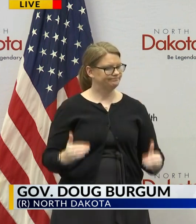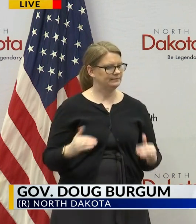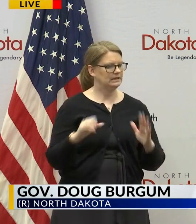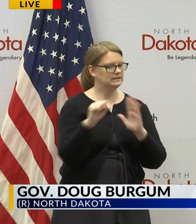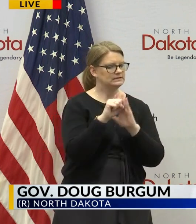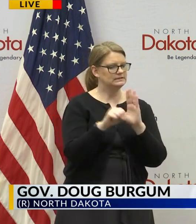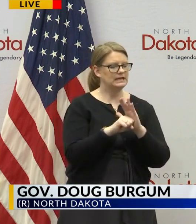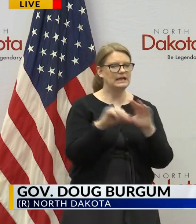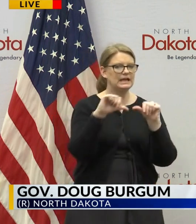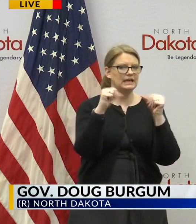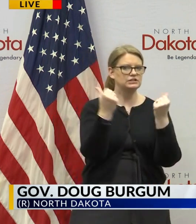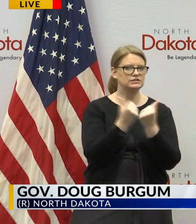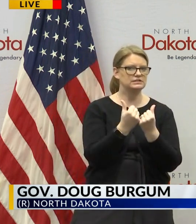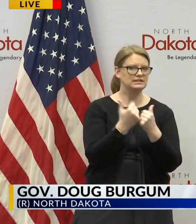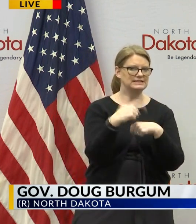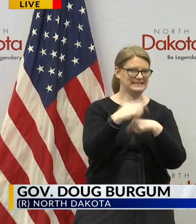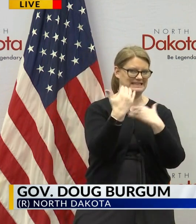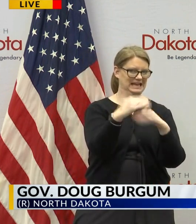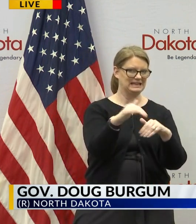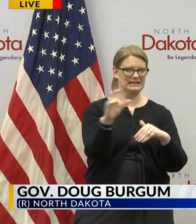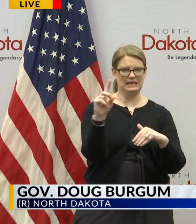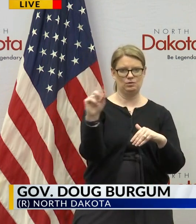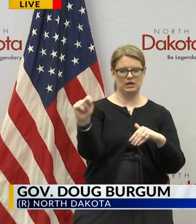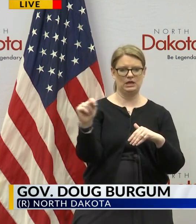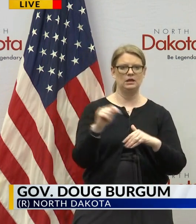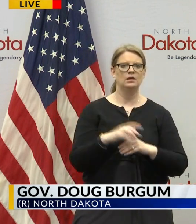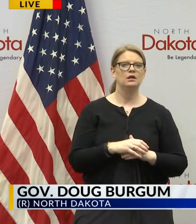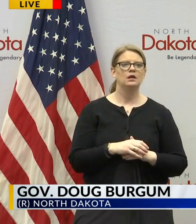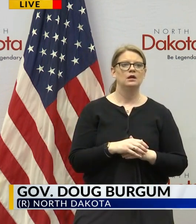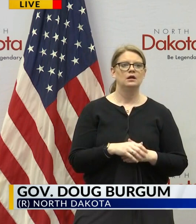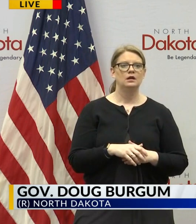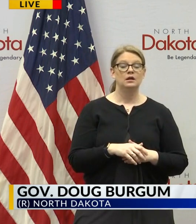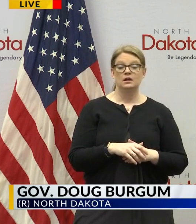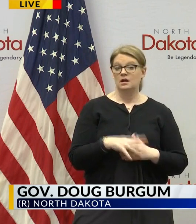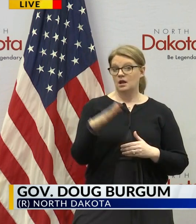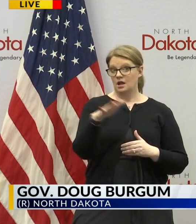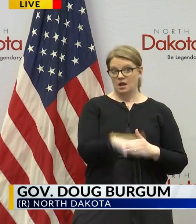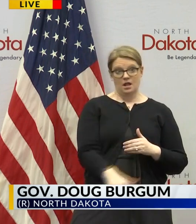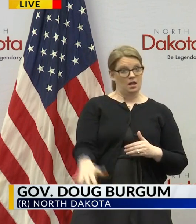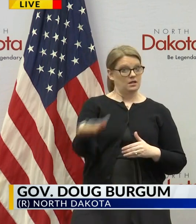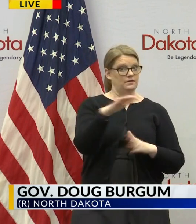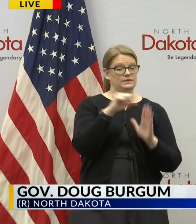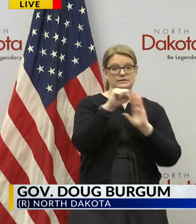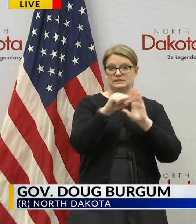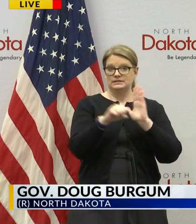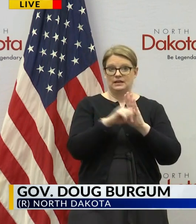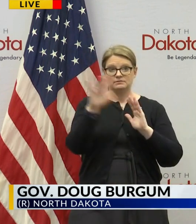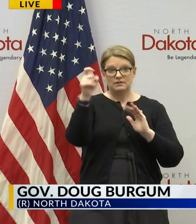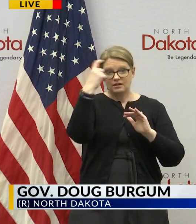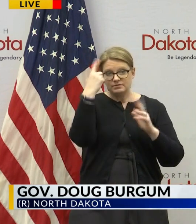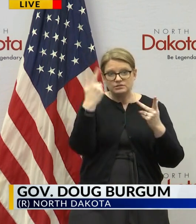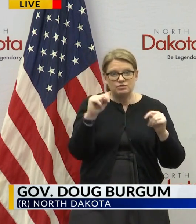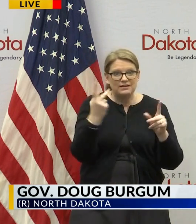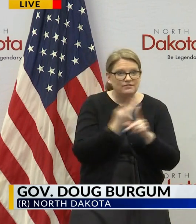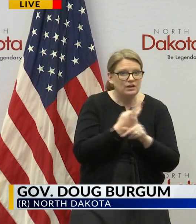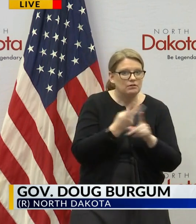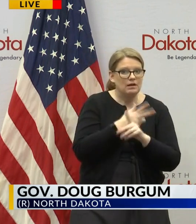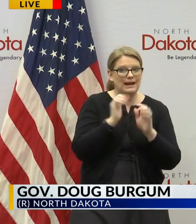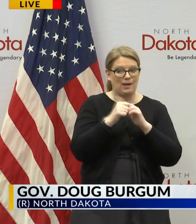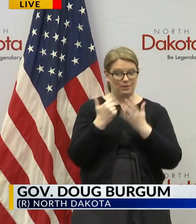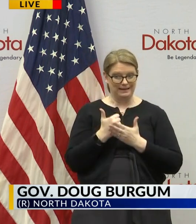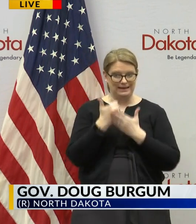agency deadlines and DOT you know we are looking across state government for ways to help citizens during these trying times